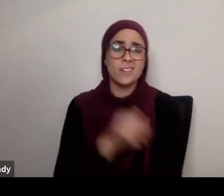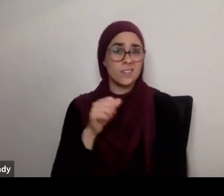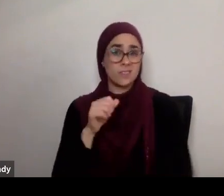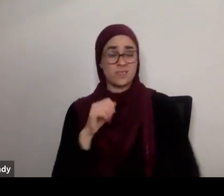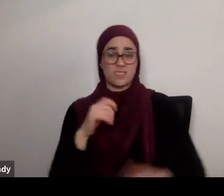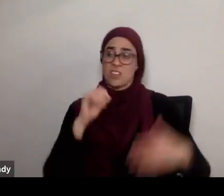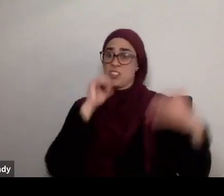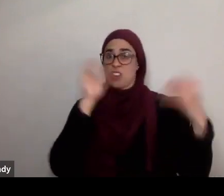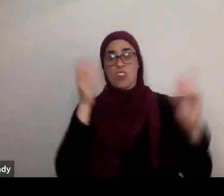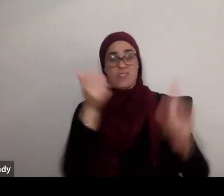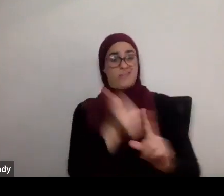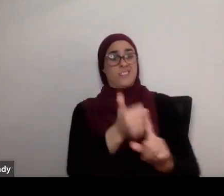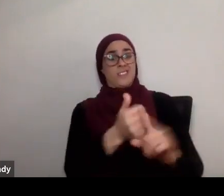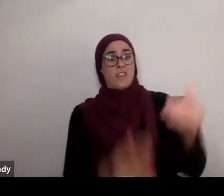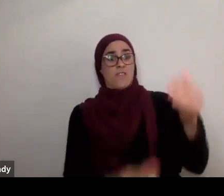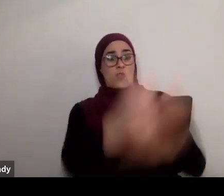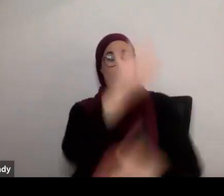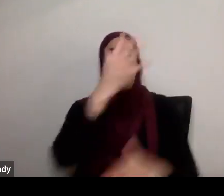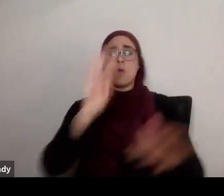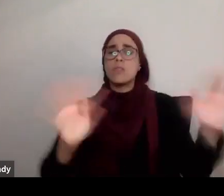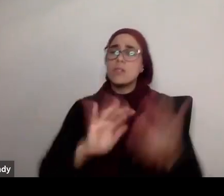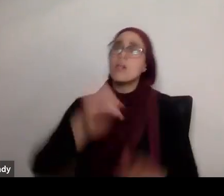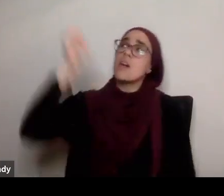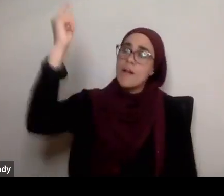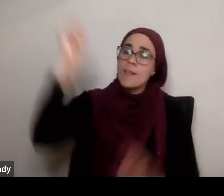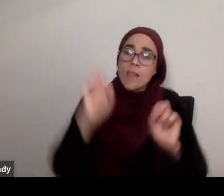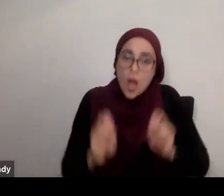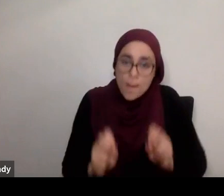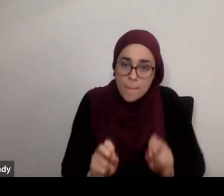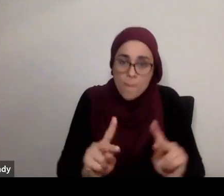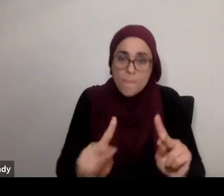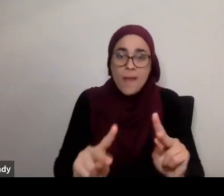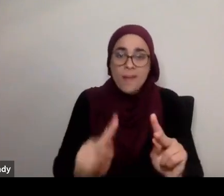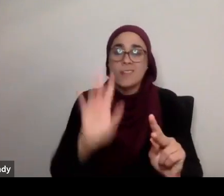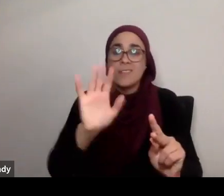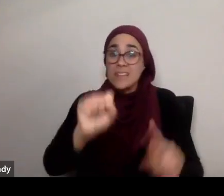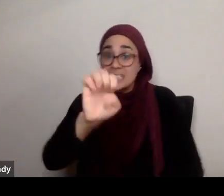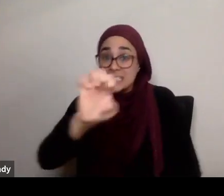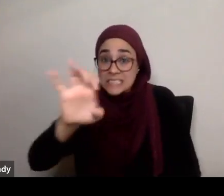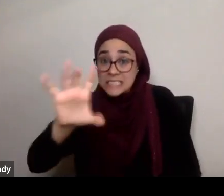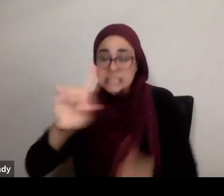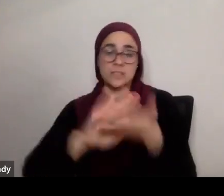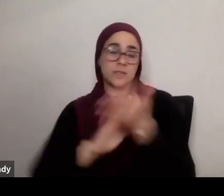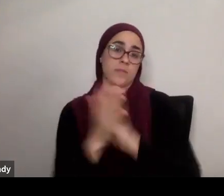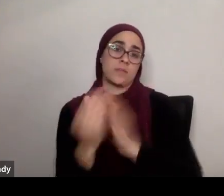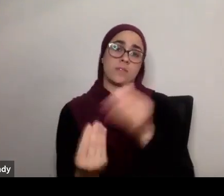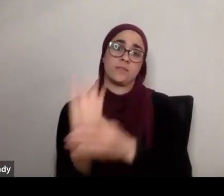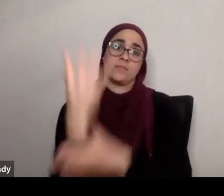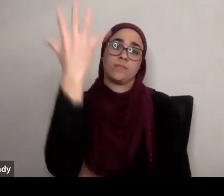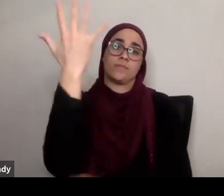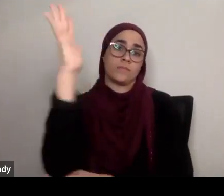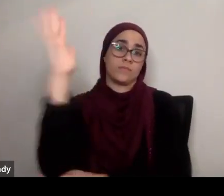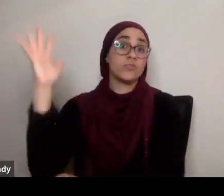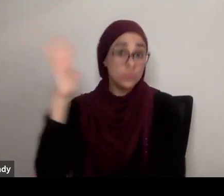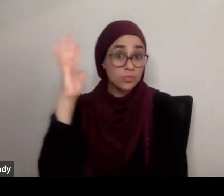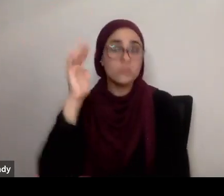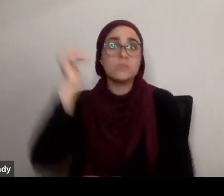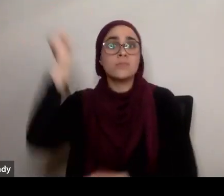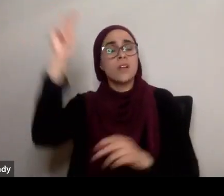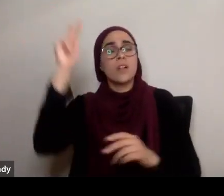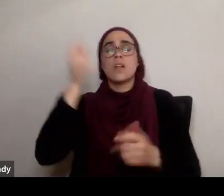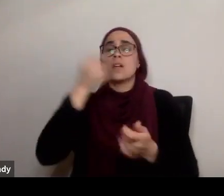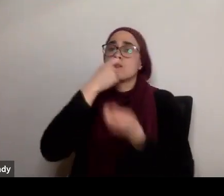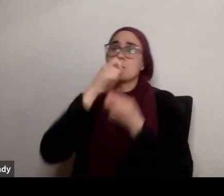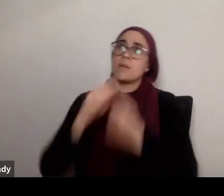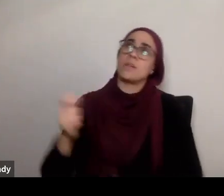place by itself. Allah subhanahu wa ta'ala is the one who allows that being to achieve that potential within it. So Allah subhanahu wa'ala is the one who